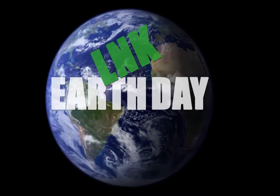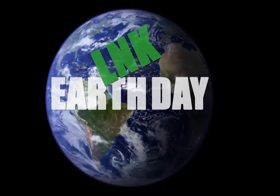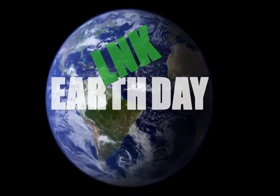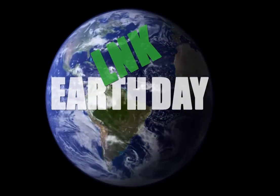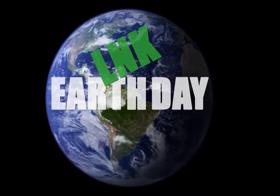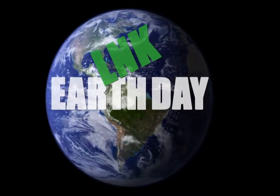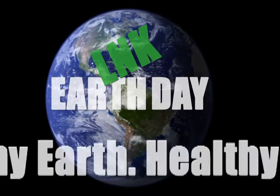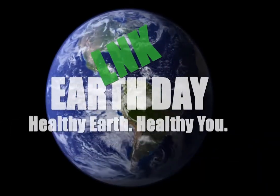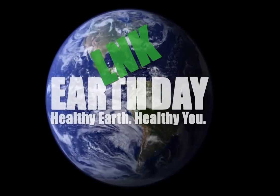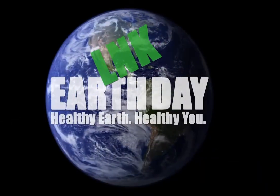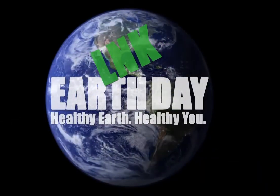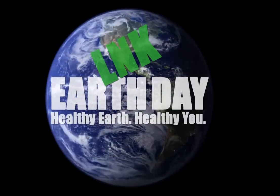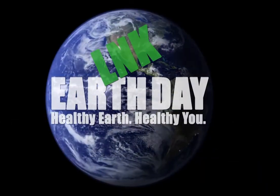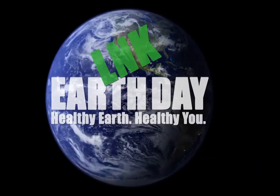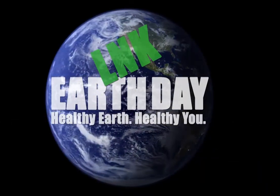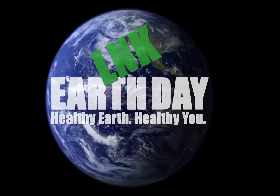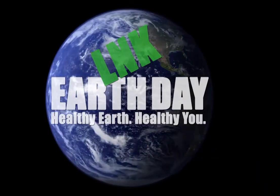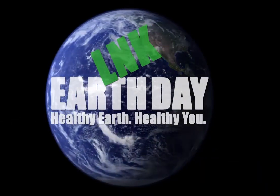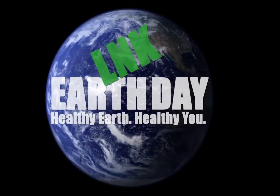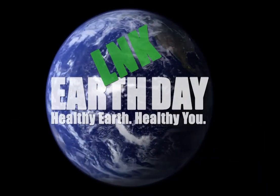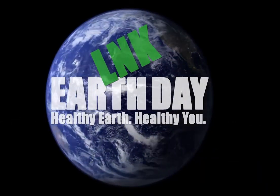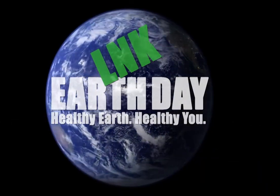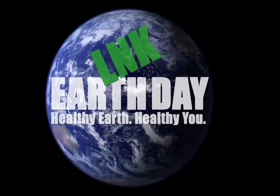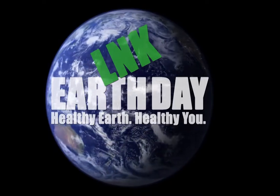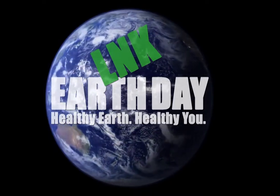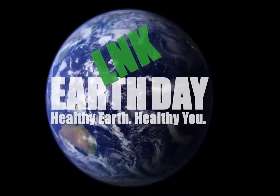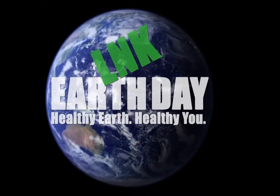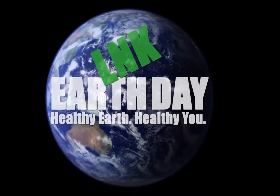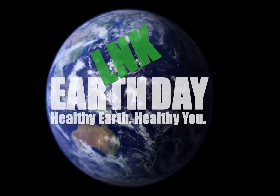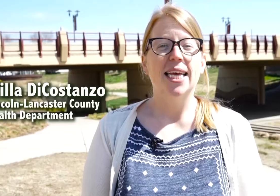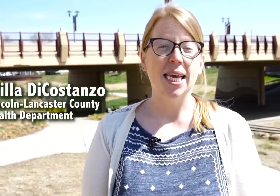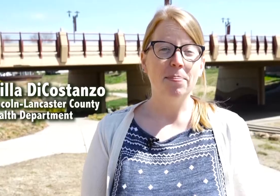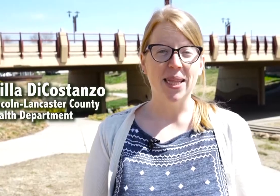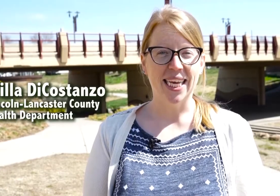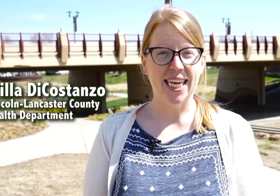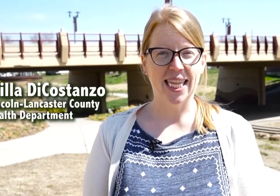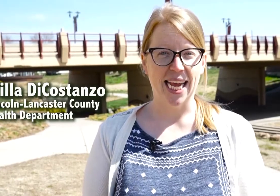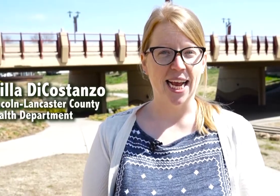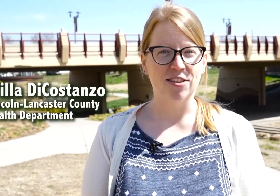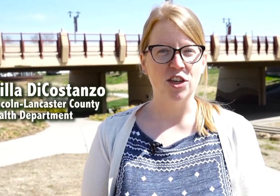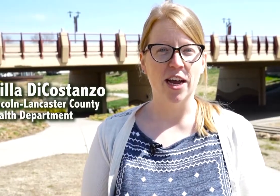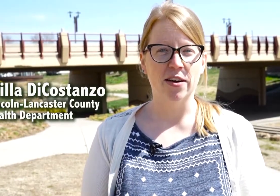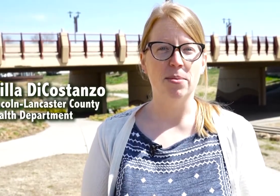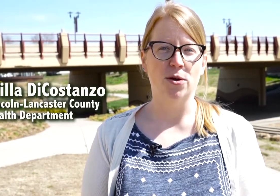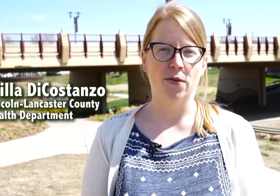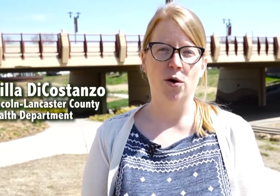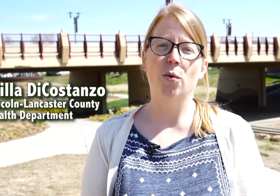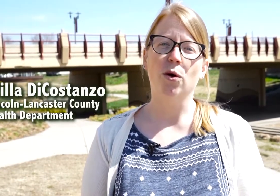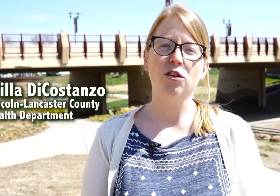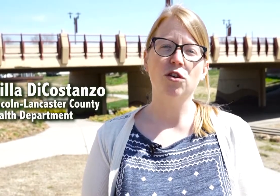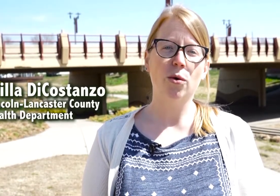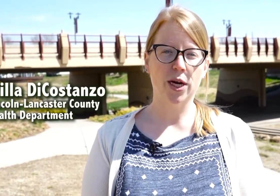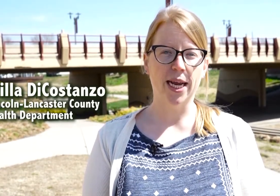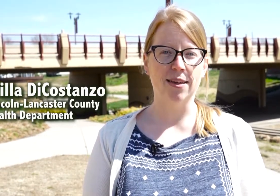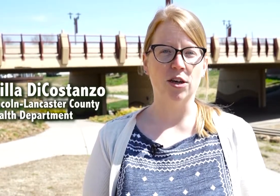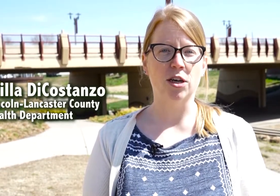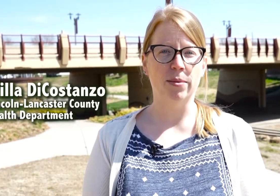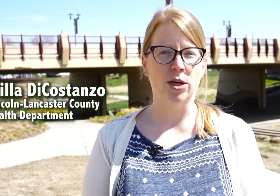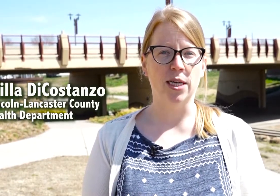Here is a Healthy Earth, Healthy You tip. Keep Lincoln and Lancaster County Beautiful works to organize our community